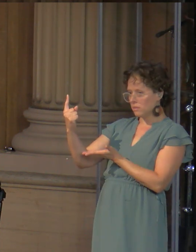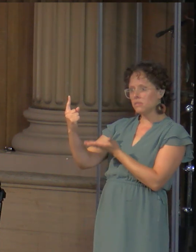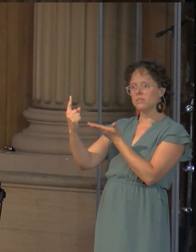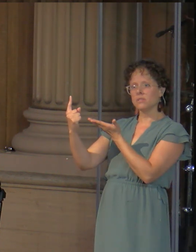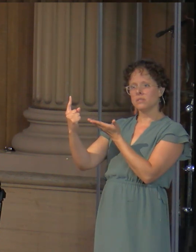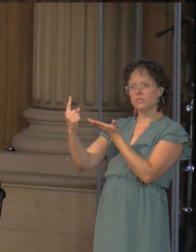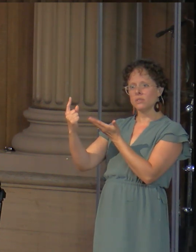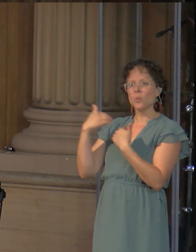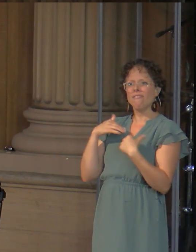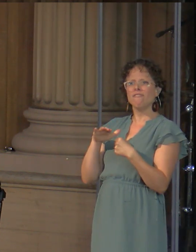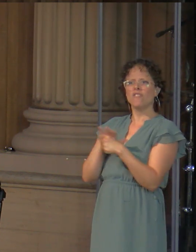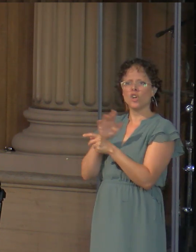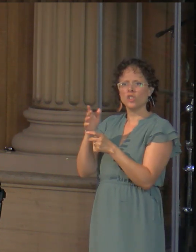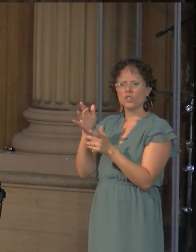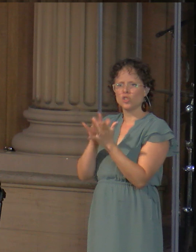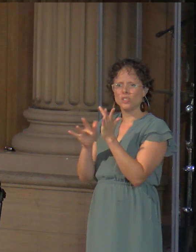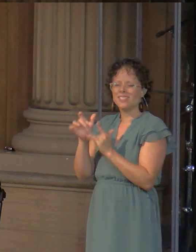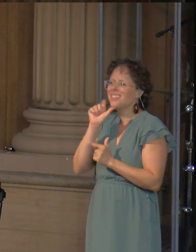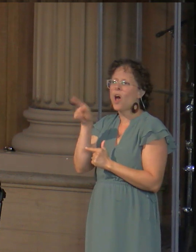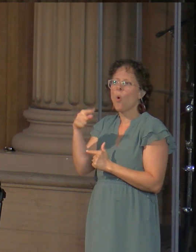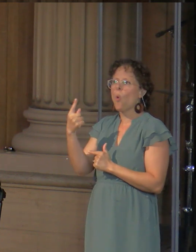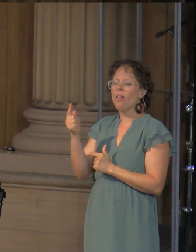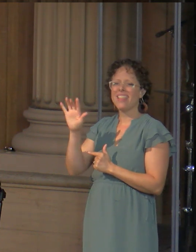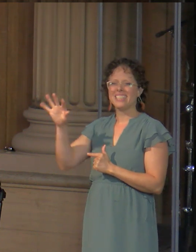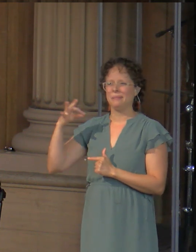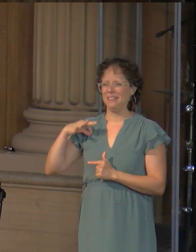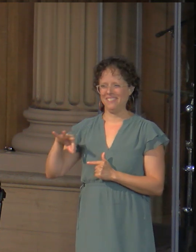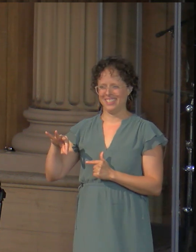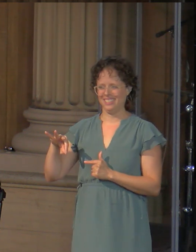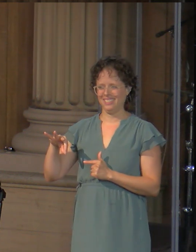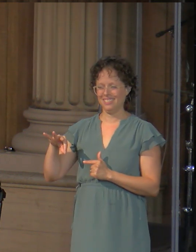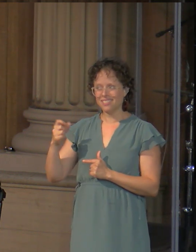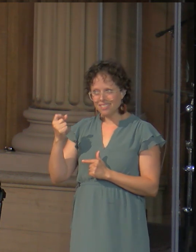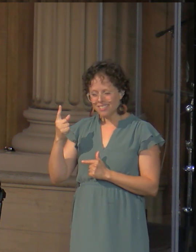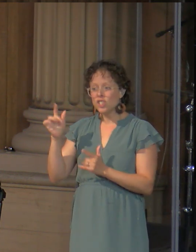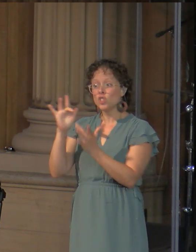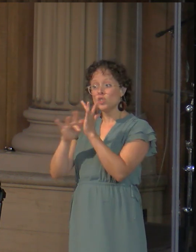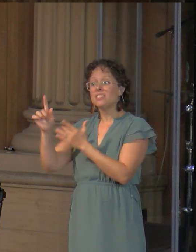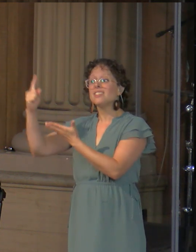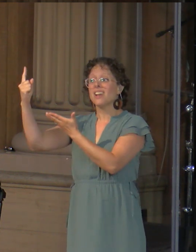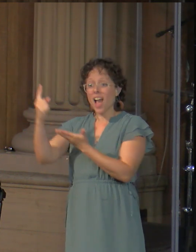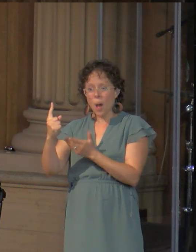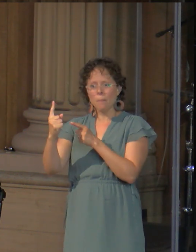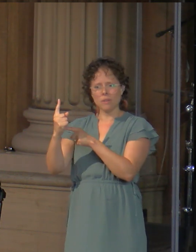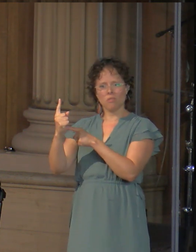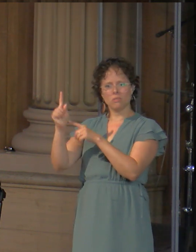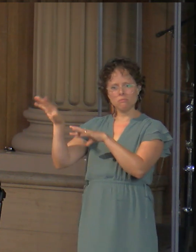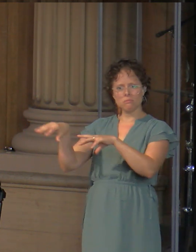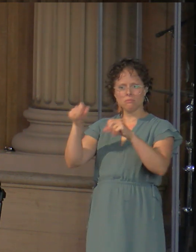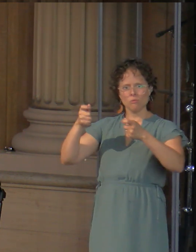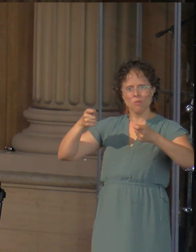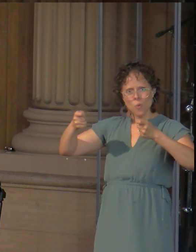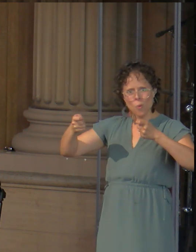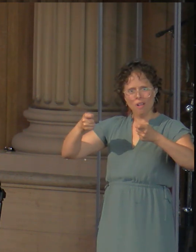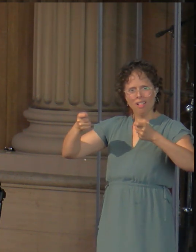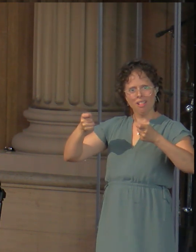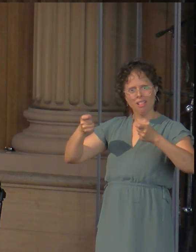He doesn't just come to clean up and fix our problems. He comes to rule and reign. He comes as a king. And so the right